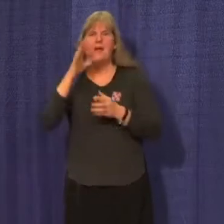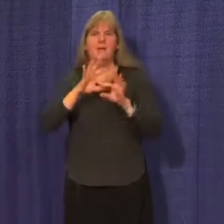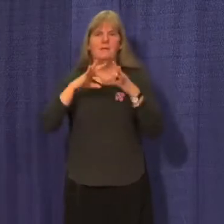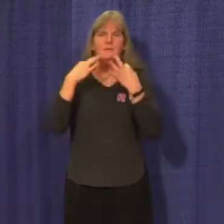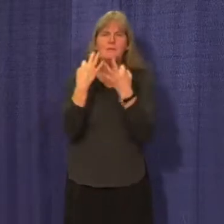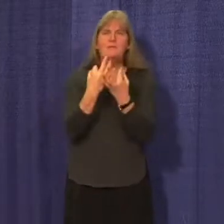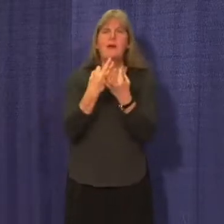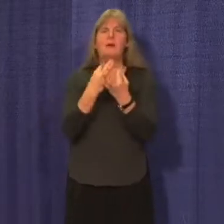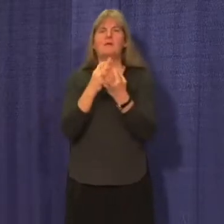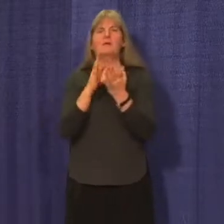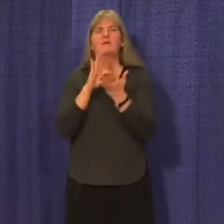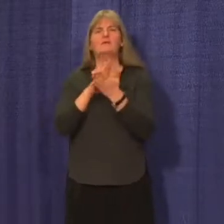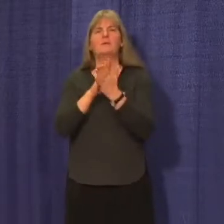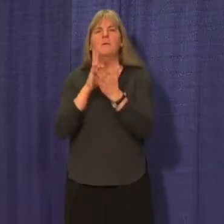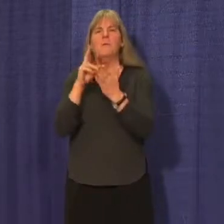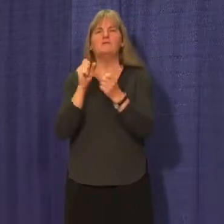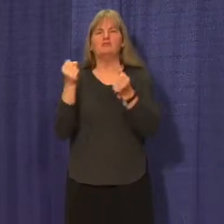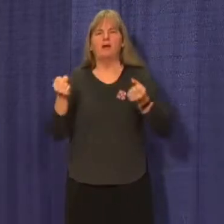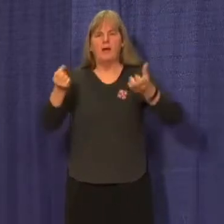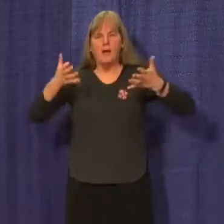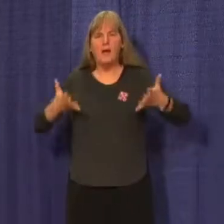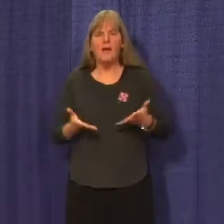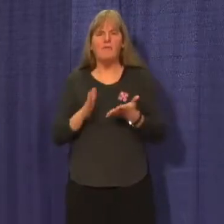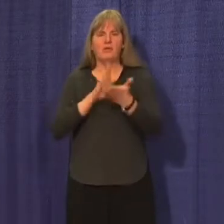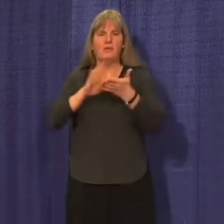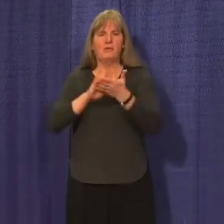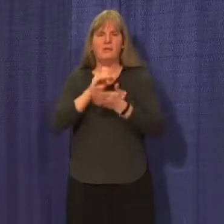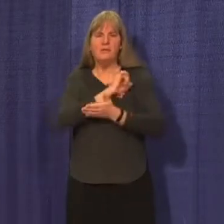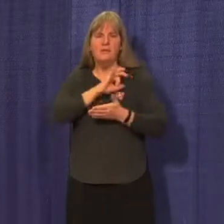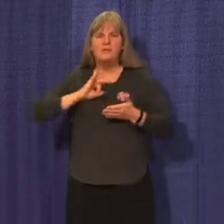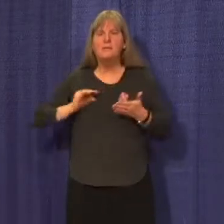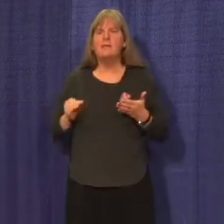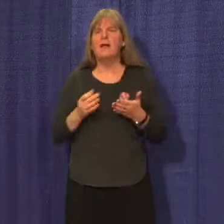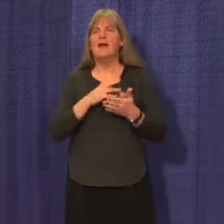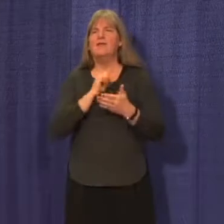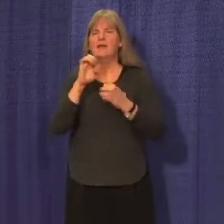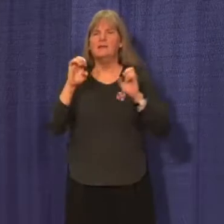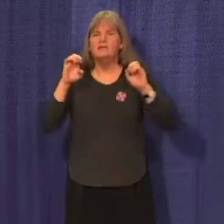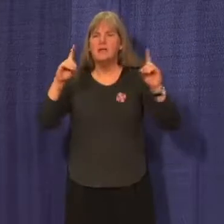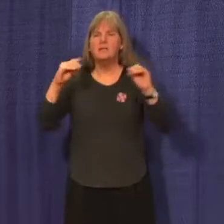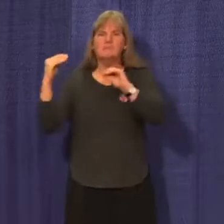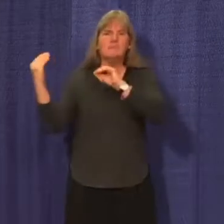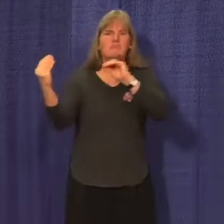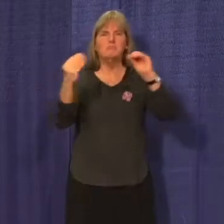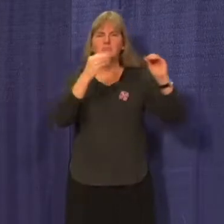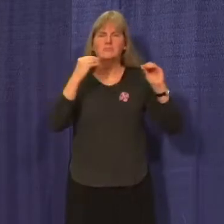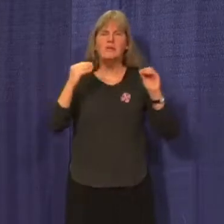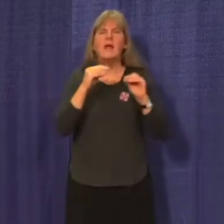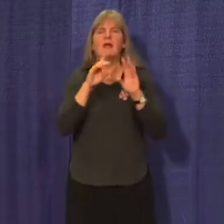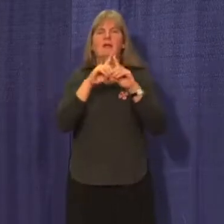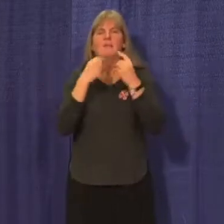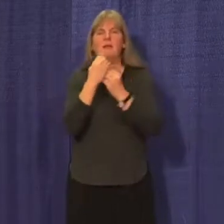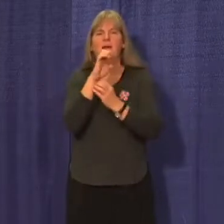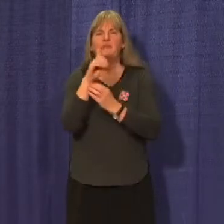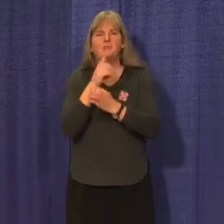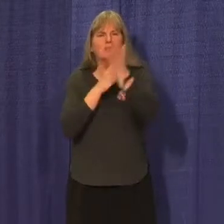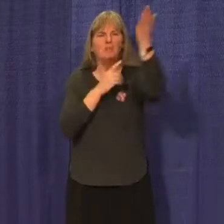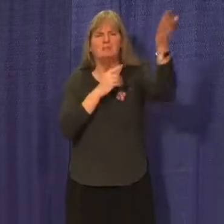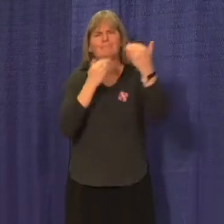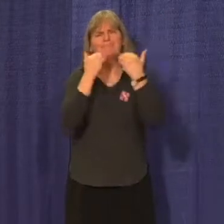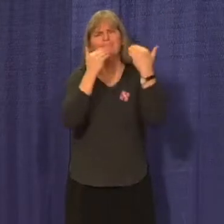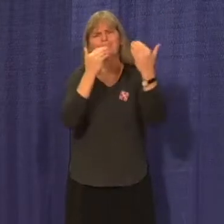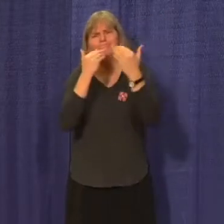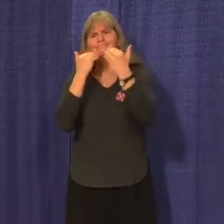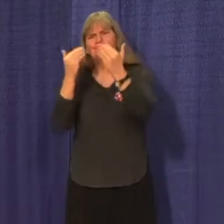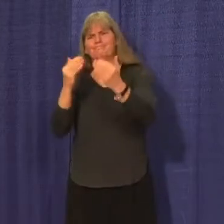of our school bus drivers, of our custodial staff, and of educators, school staff, and the staff at the Department's